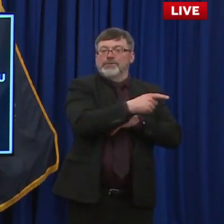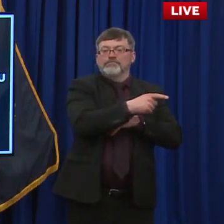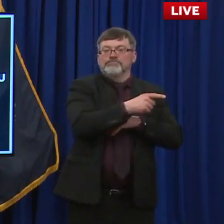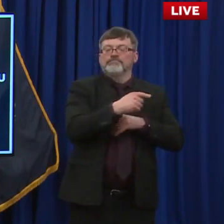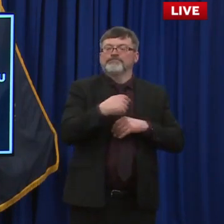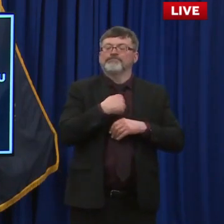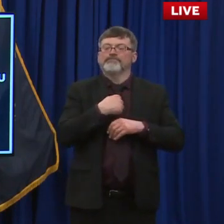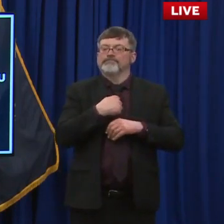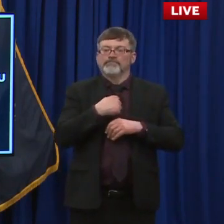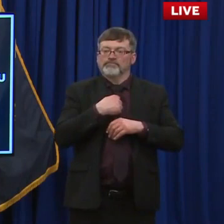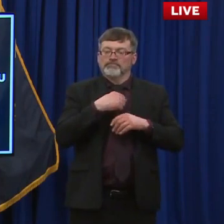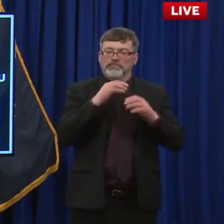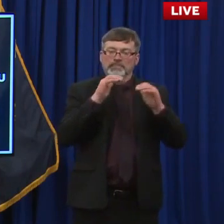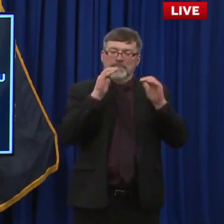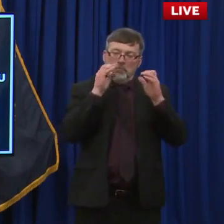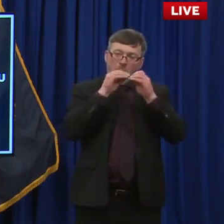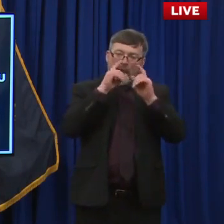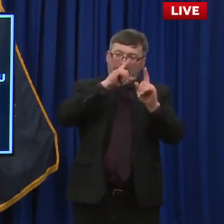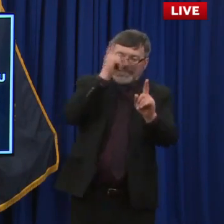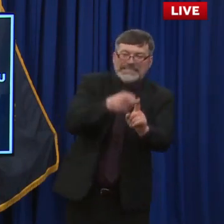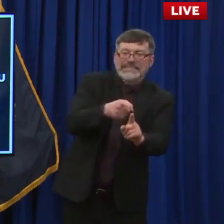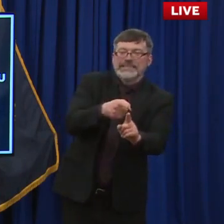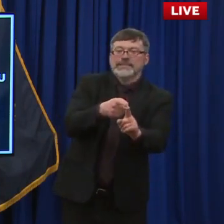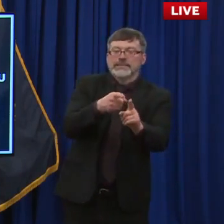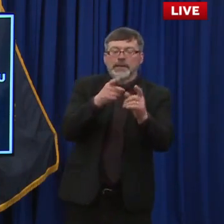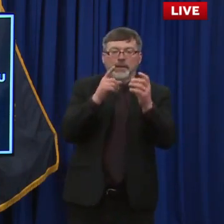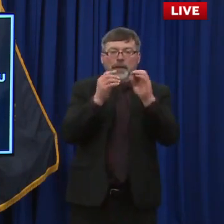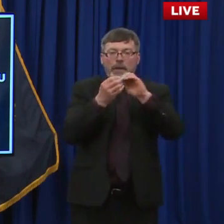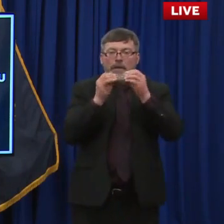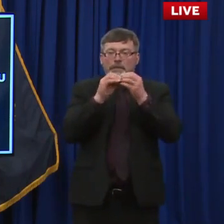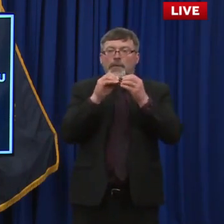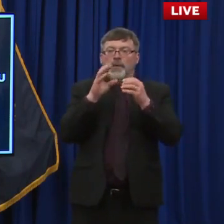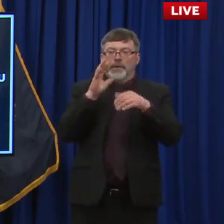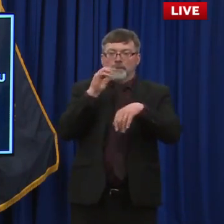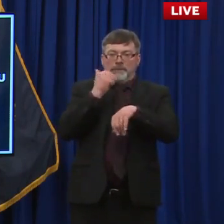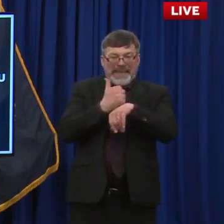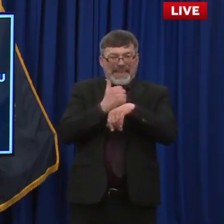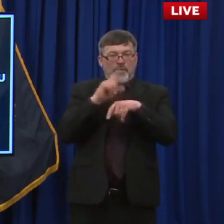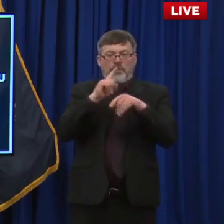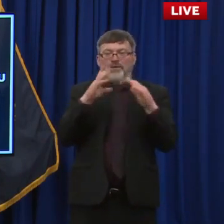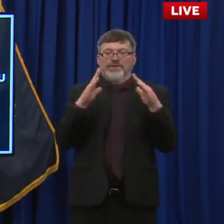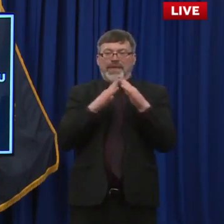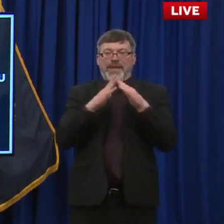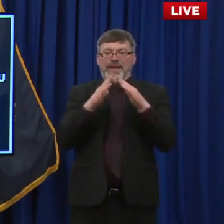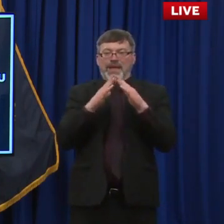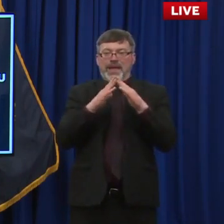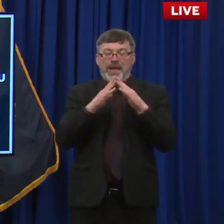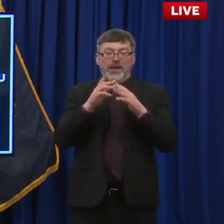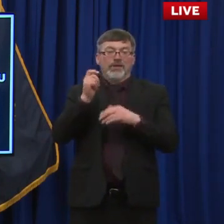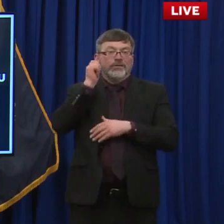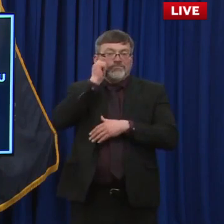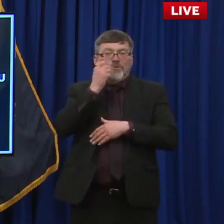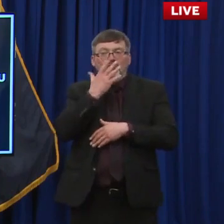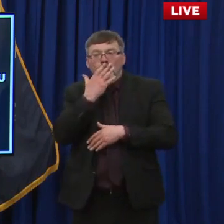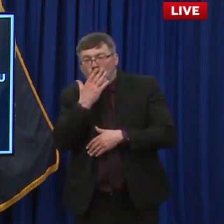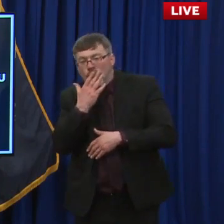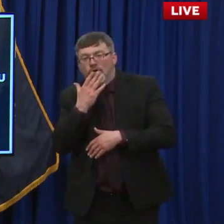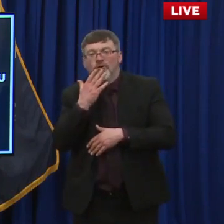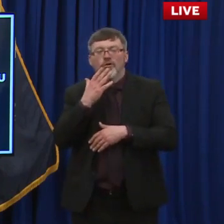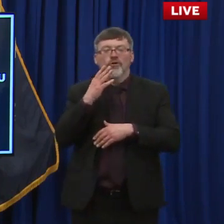actually looks at census tracks. And we're looking at that level of data to target very vulnerable census tracks to